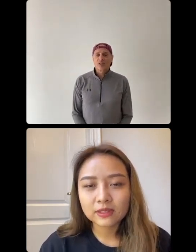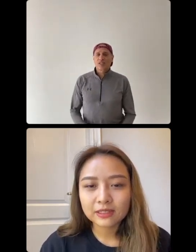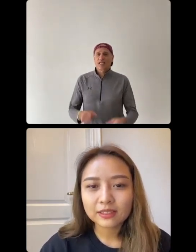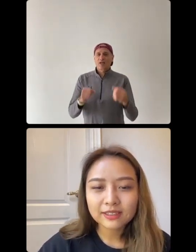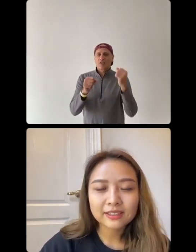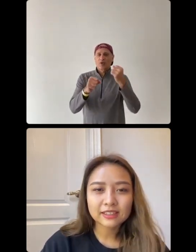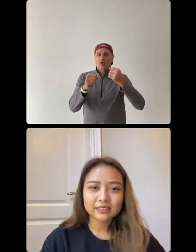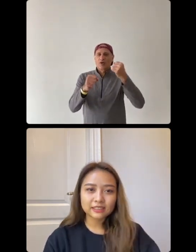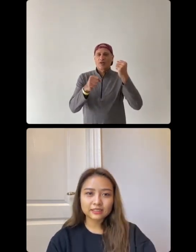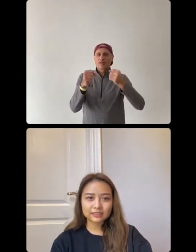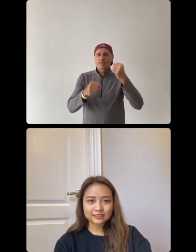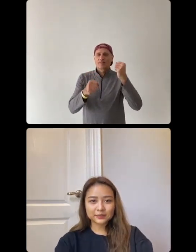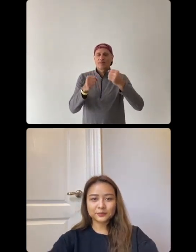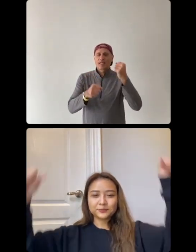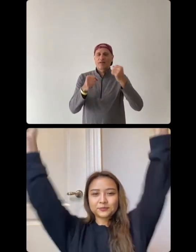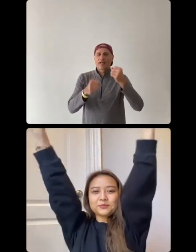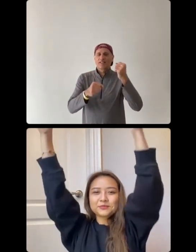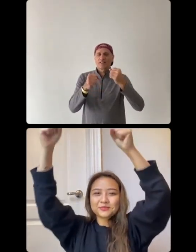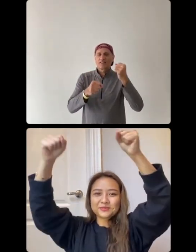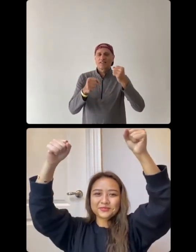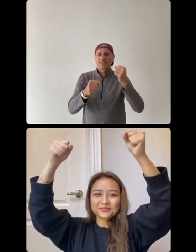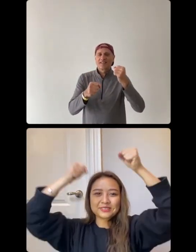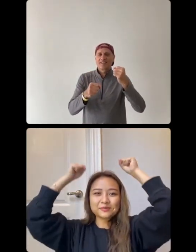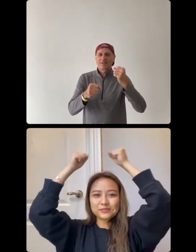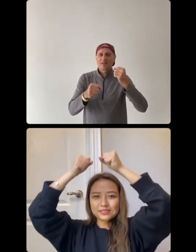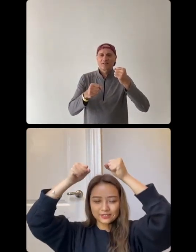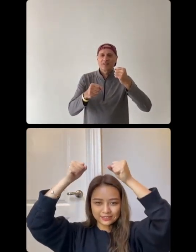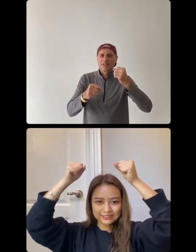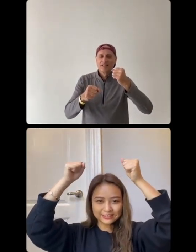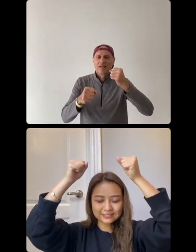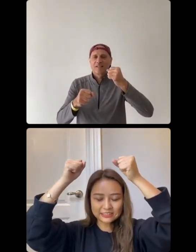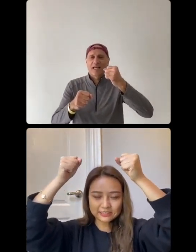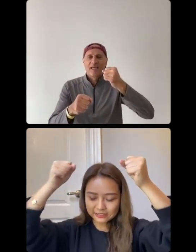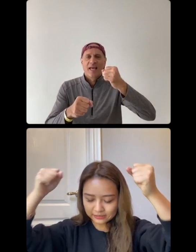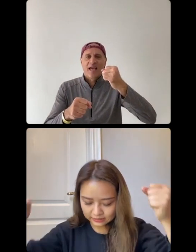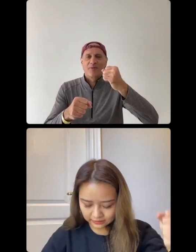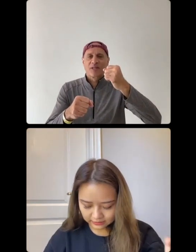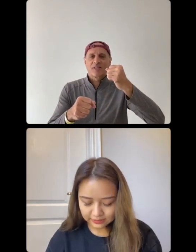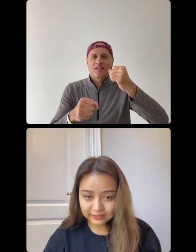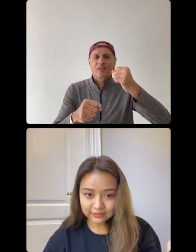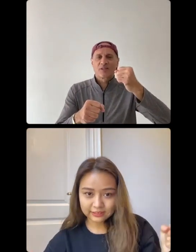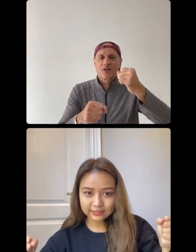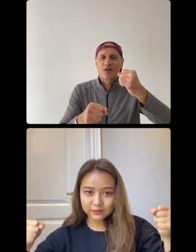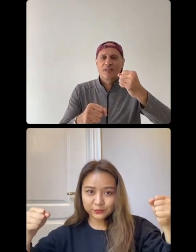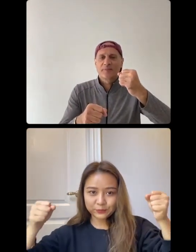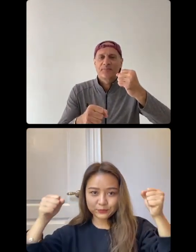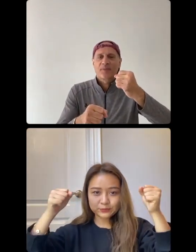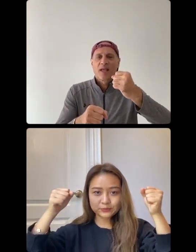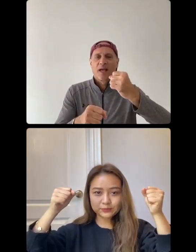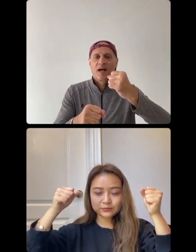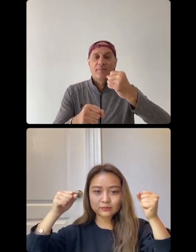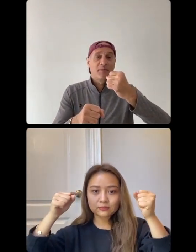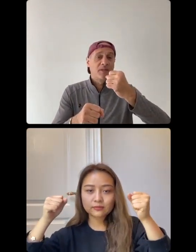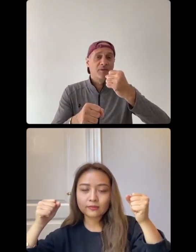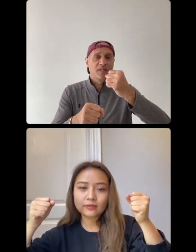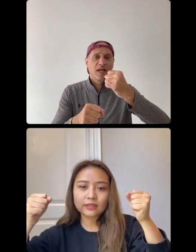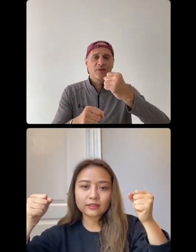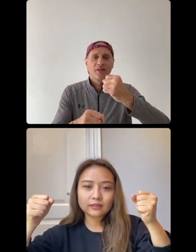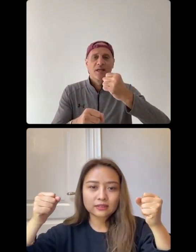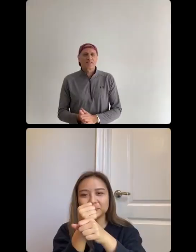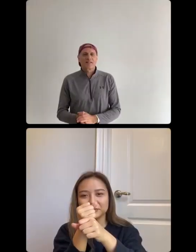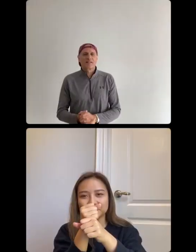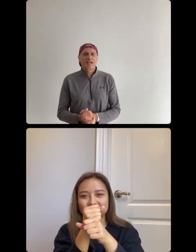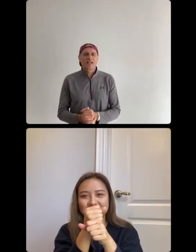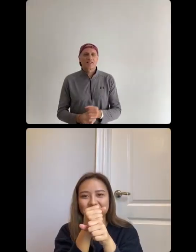Joyce, get out your potato hands. Oh, there we go. Good. Okay. And we're going to sing a little song. Maybe we can do it together.